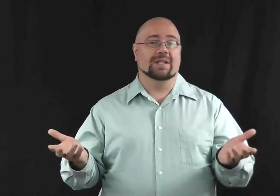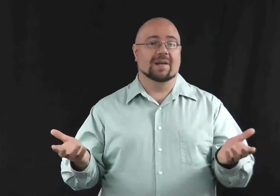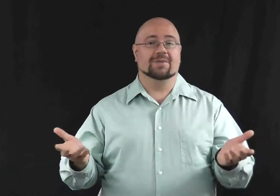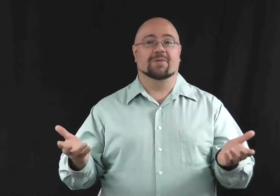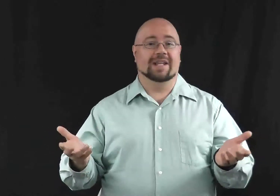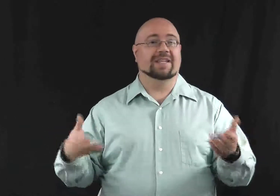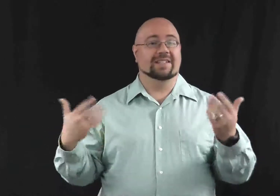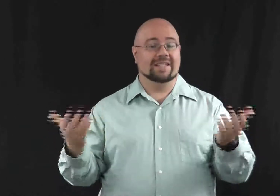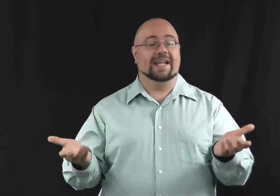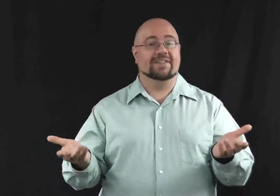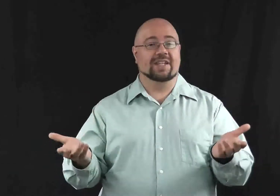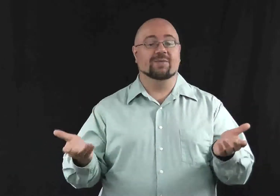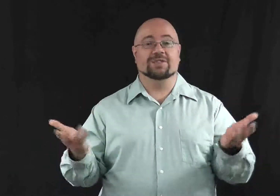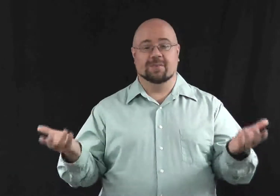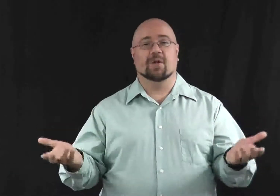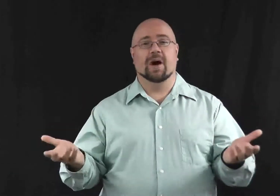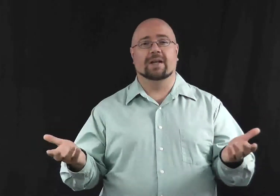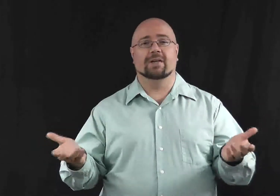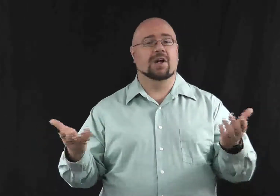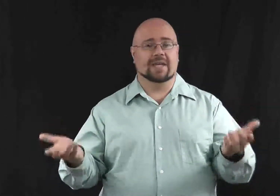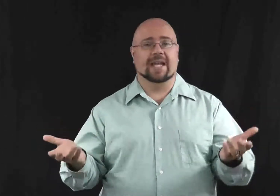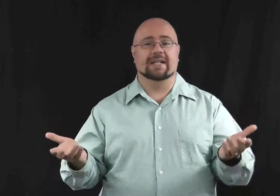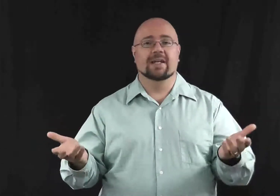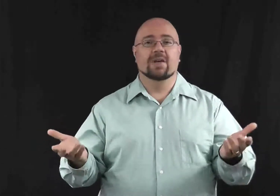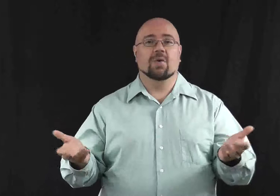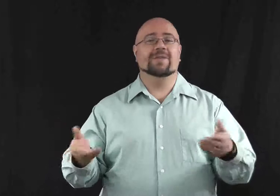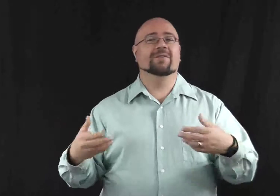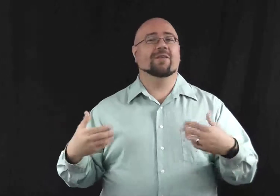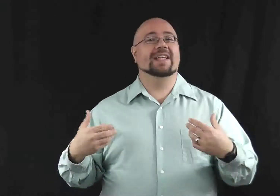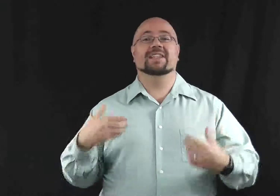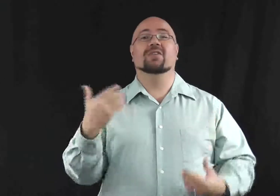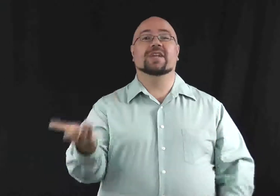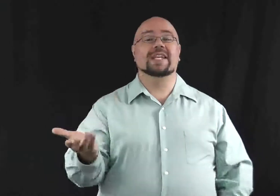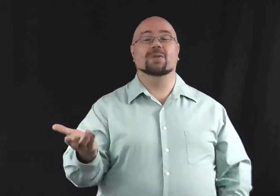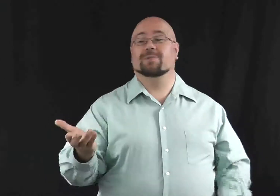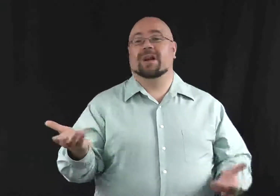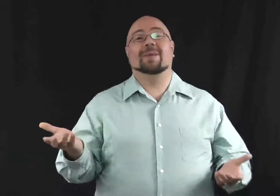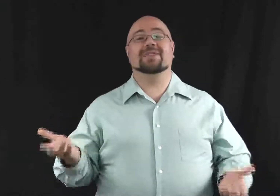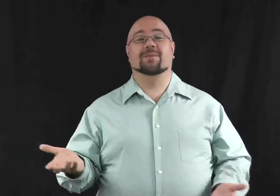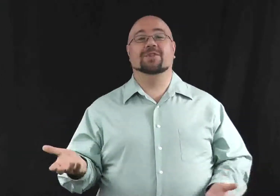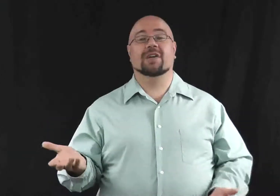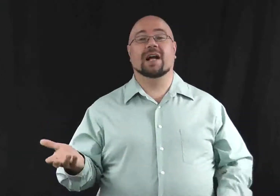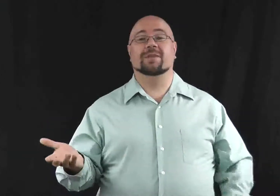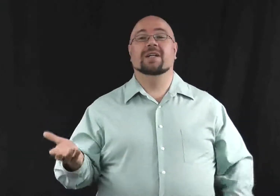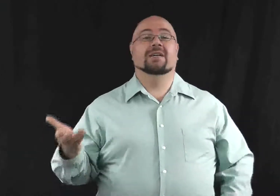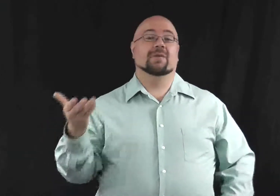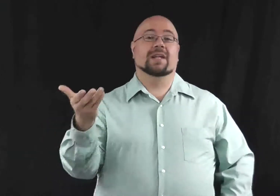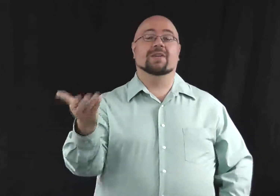comes to things like THC which is marijuana or cocaine or even for things that are legal but perhaps not prescribed like when a nurse